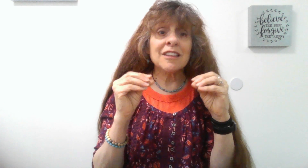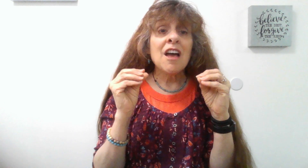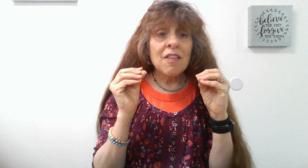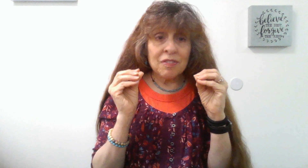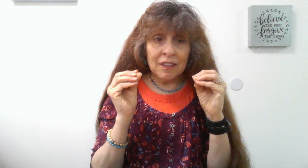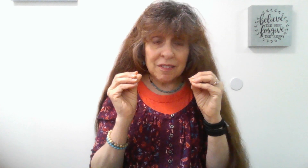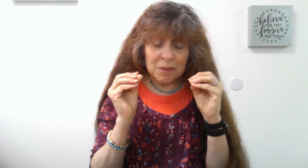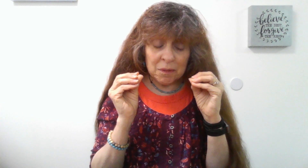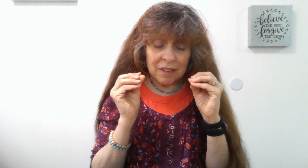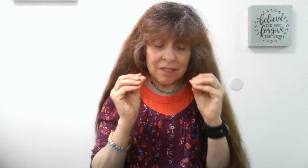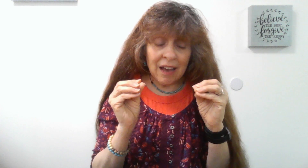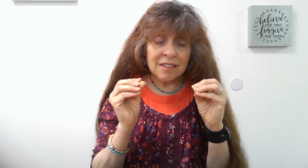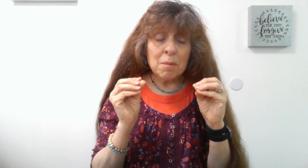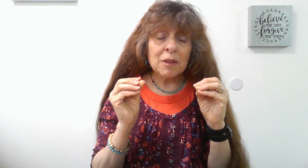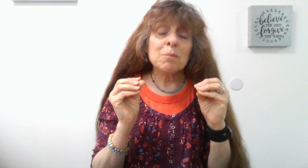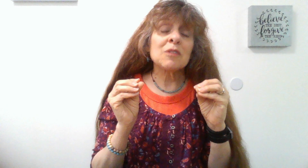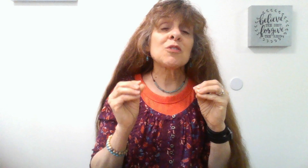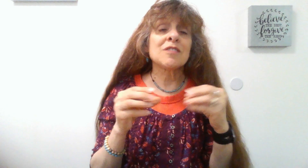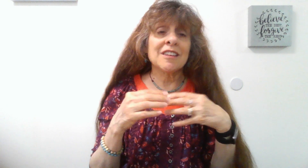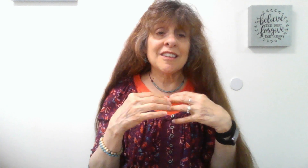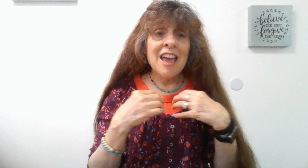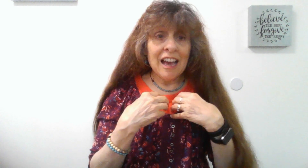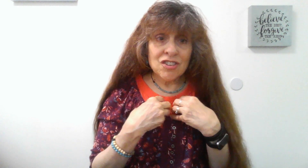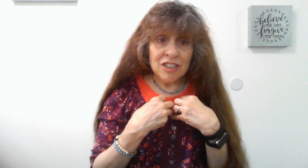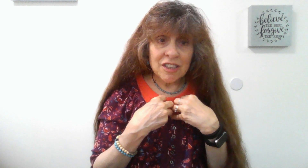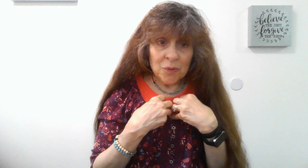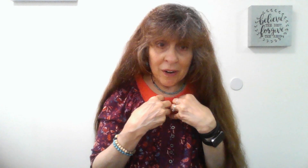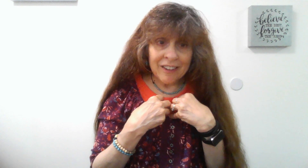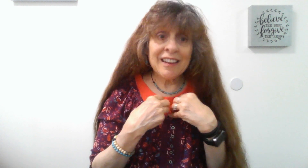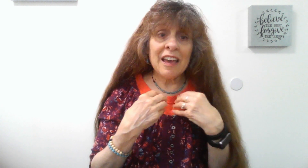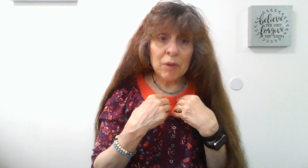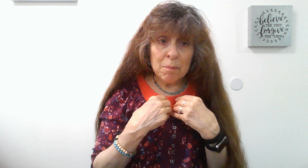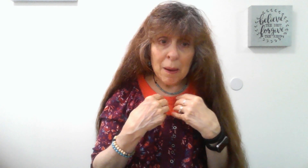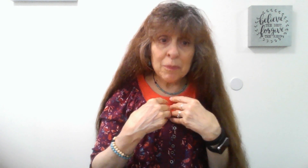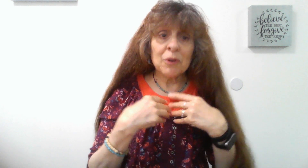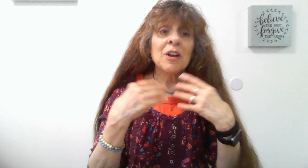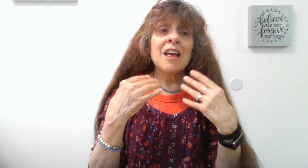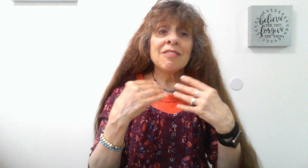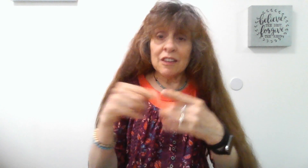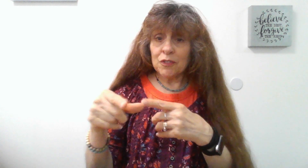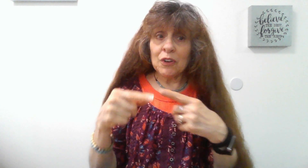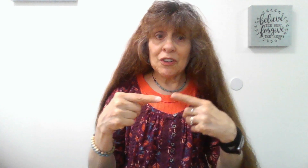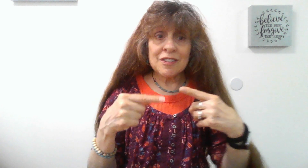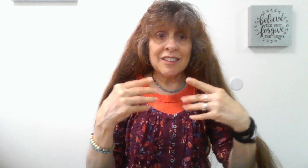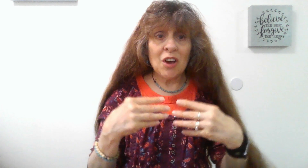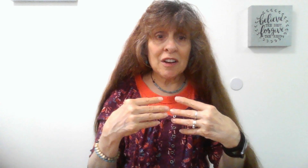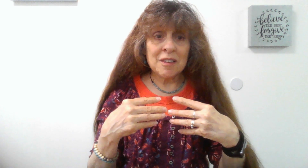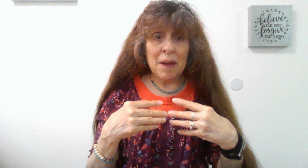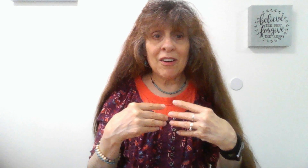the size of the mustard seed. And she could wear it and remember this verse that talks about